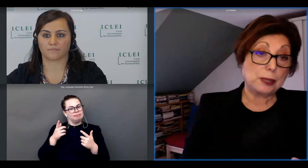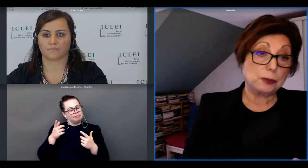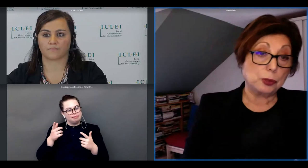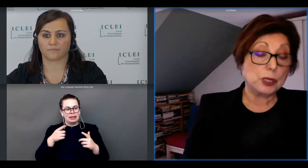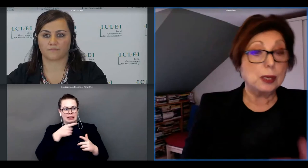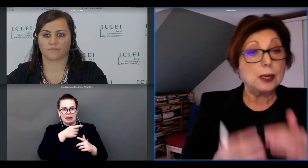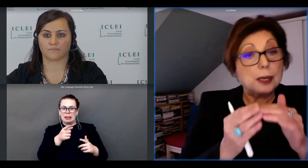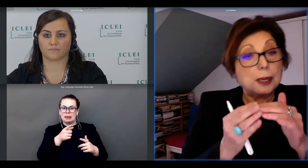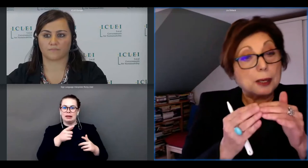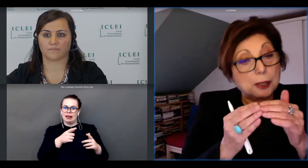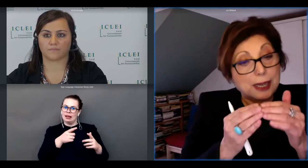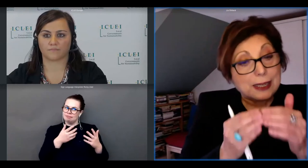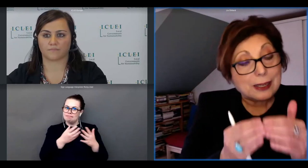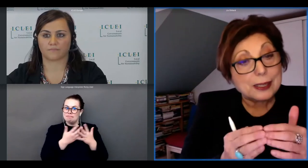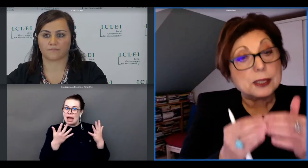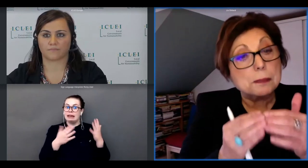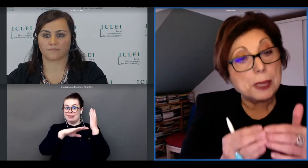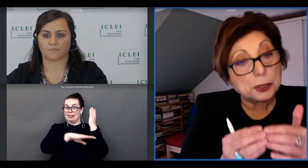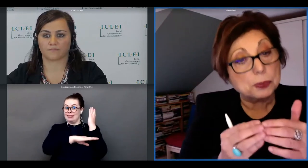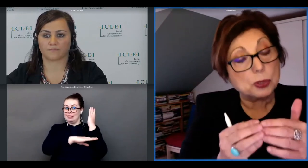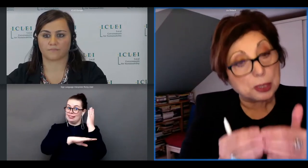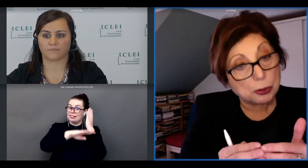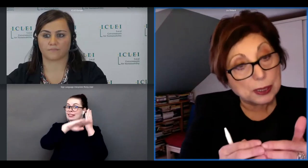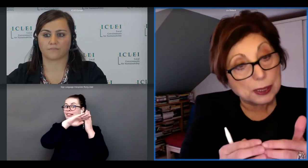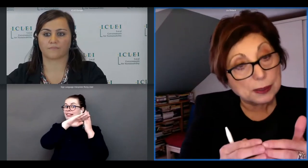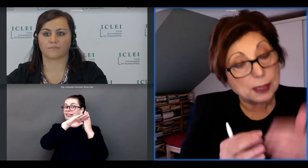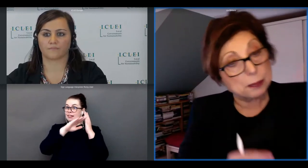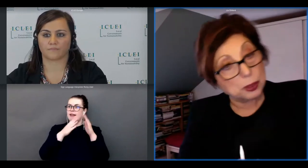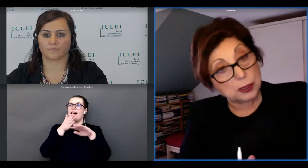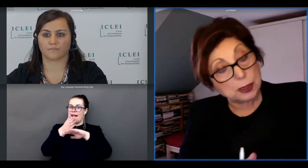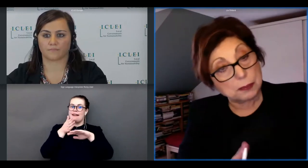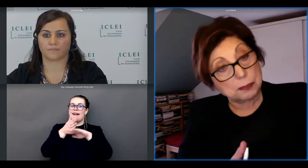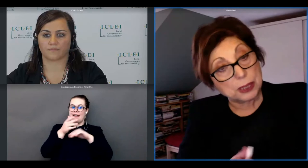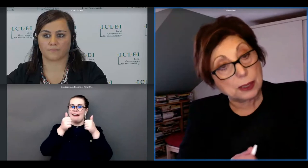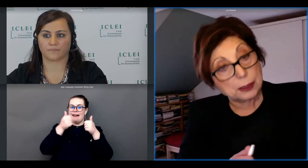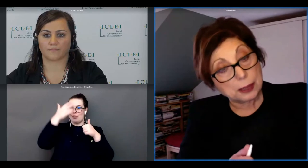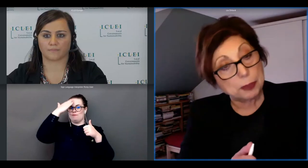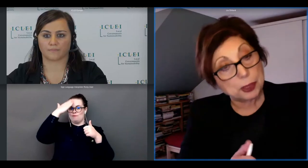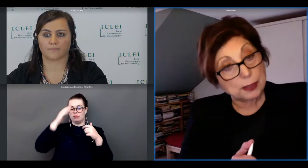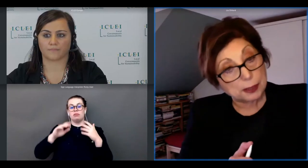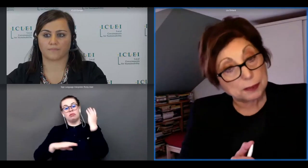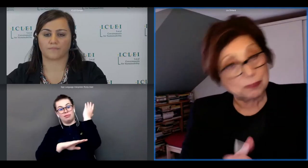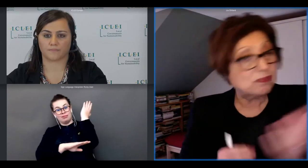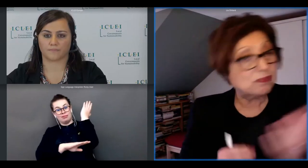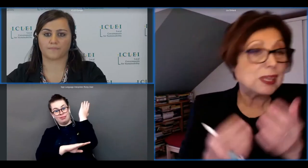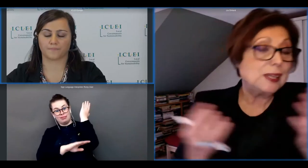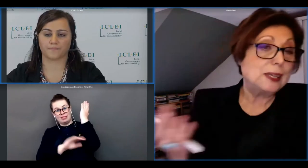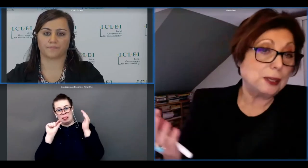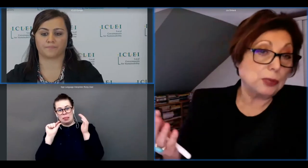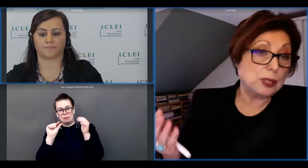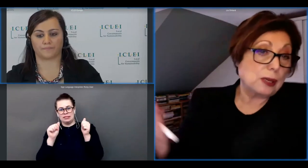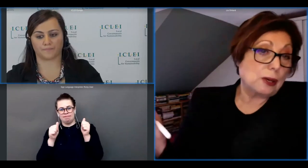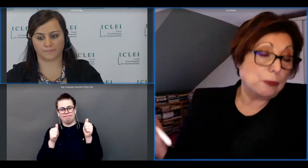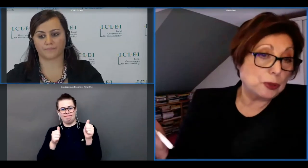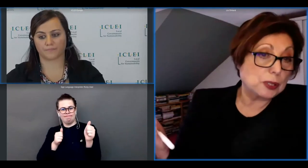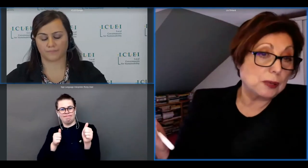platforms increased much more slowly than among the middle and upper classes they